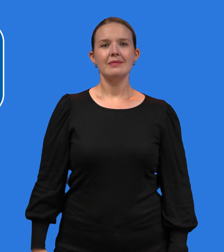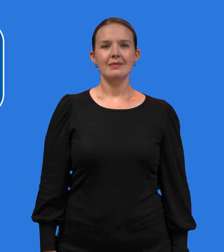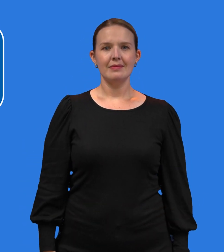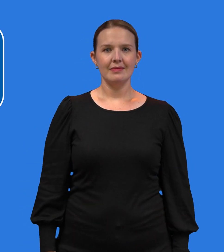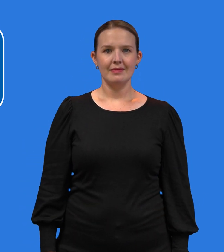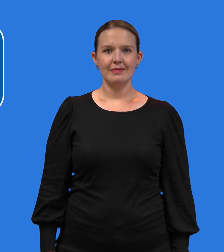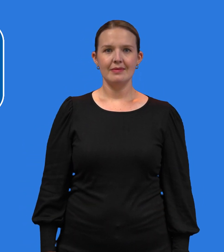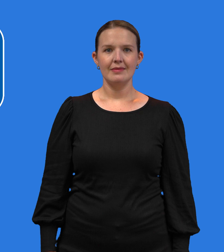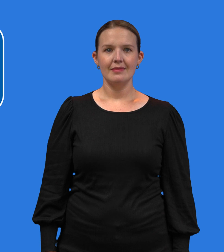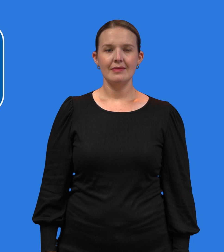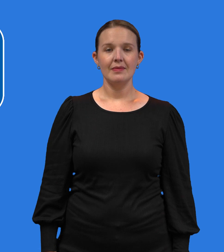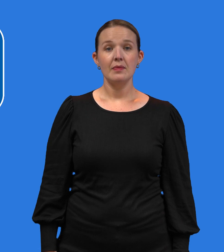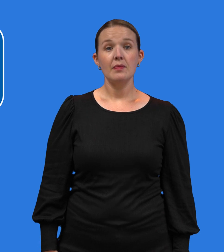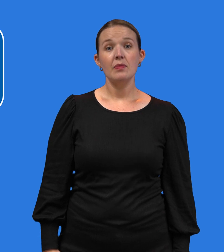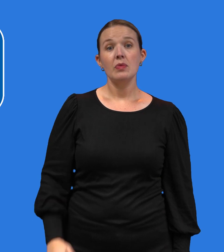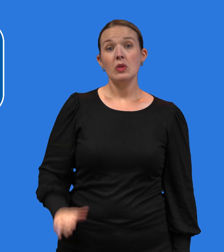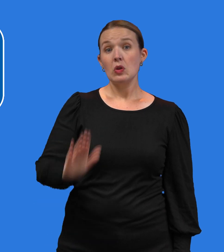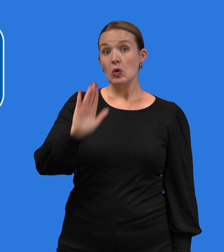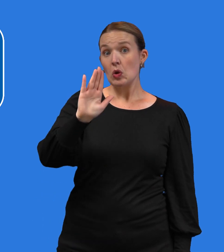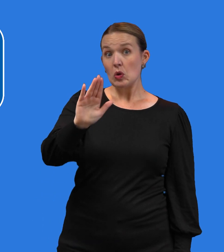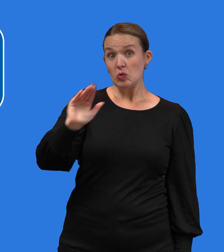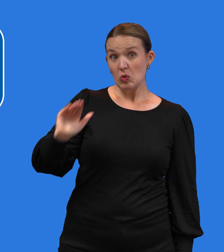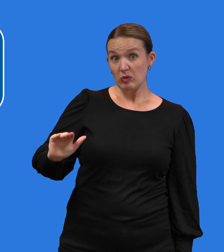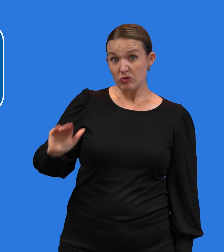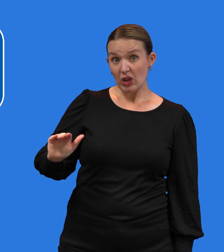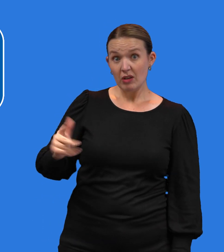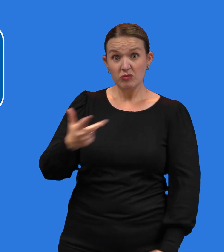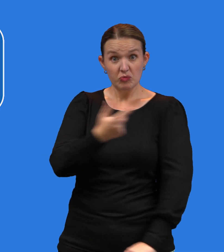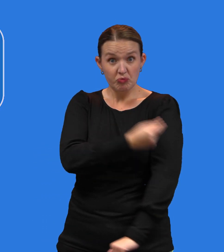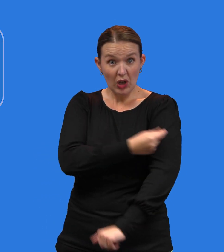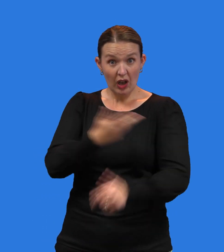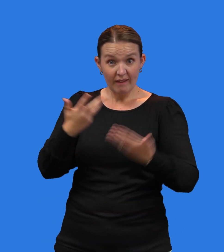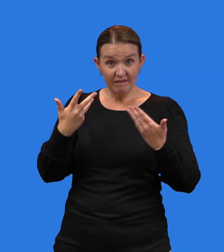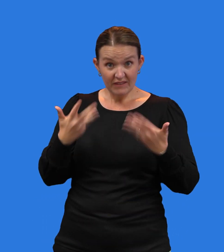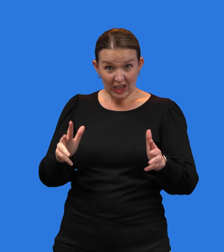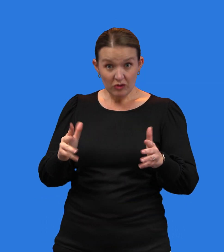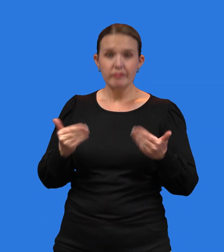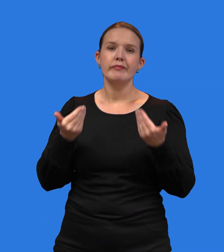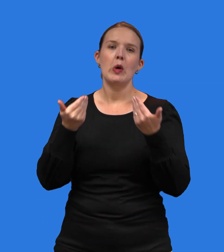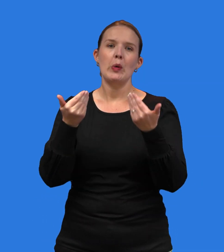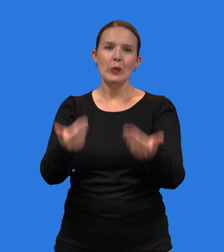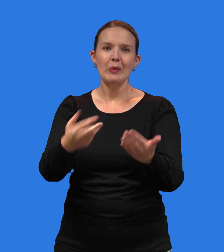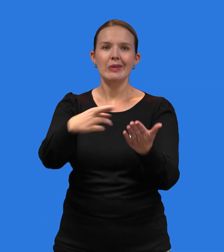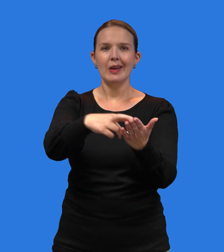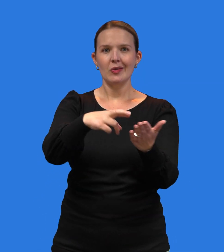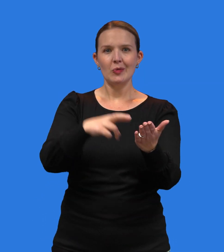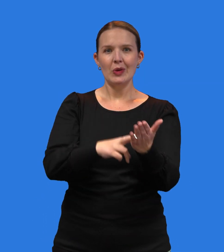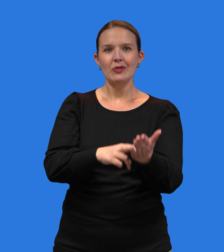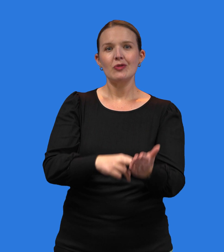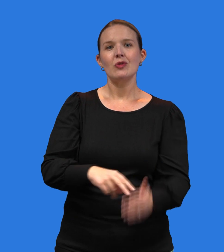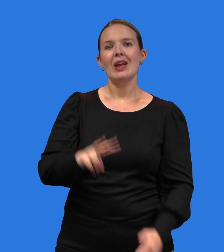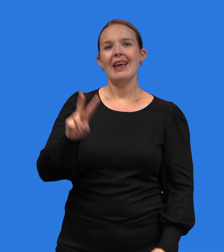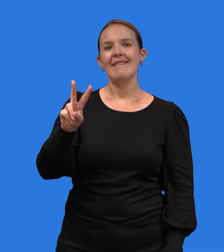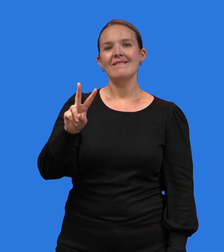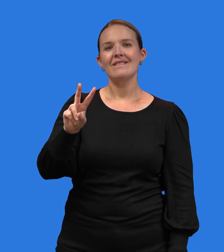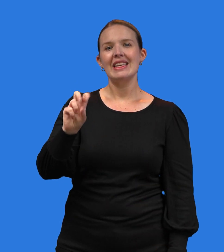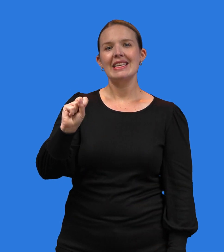After getting your child vaccinated, enroll them in the V-SAFE after